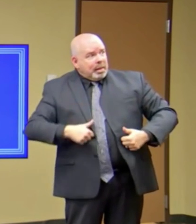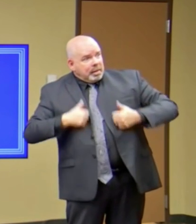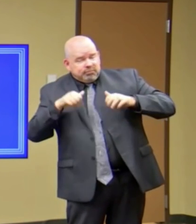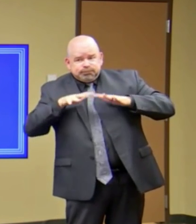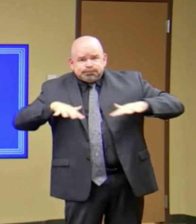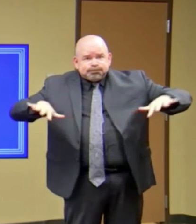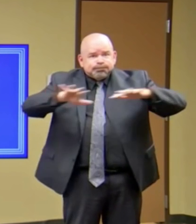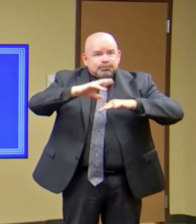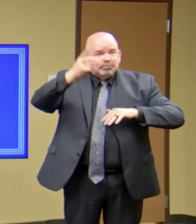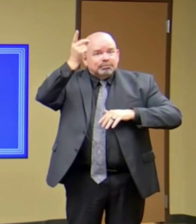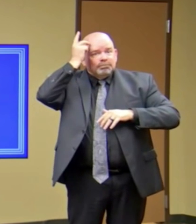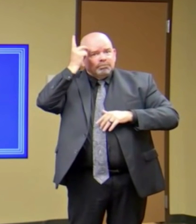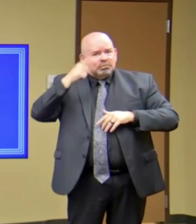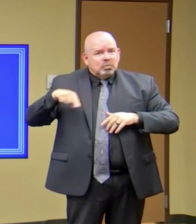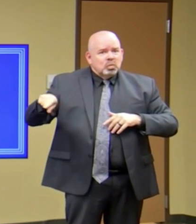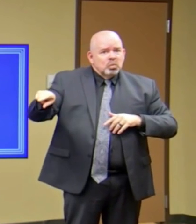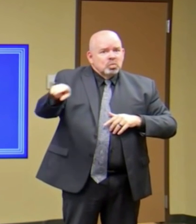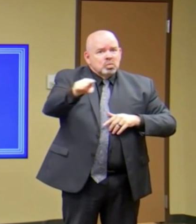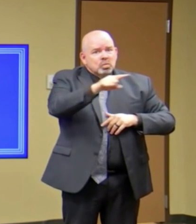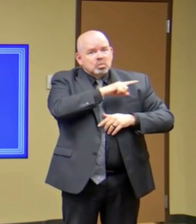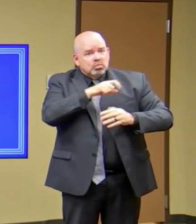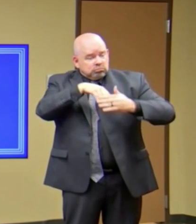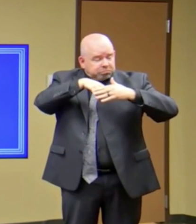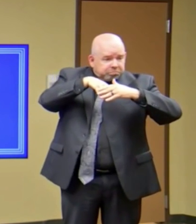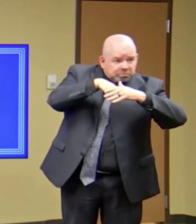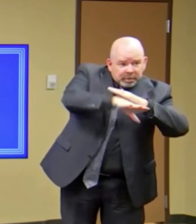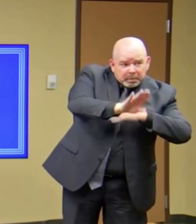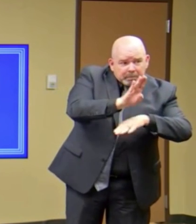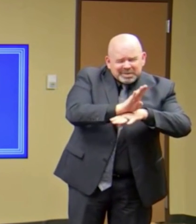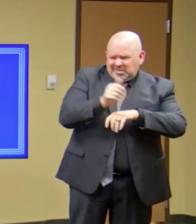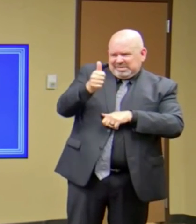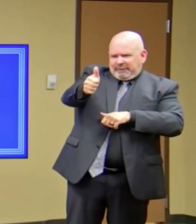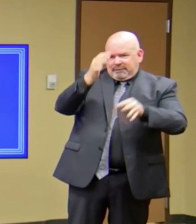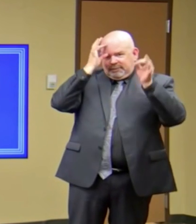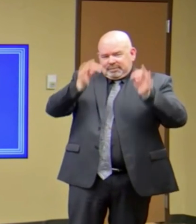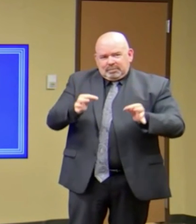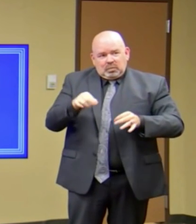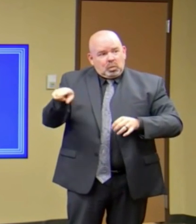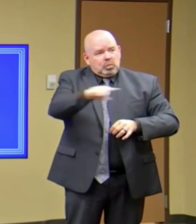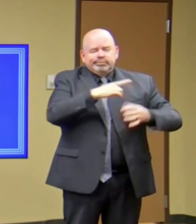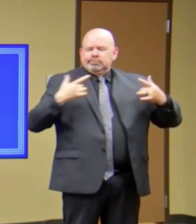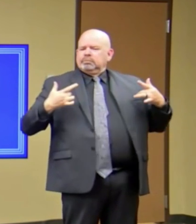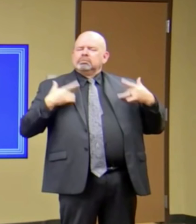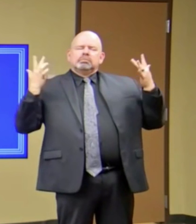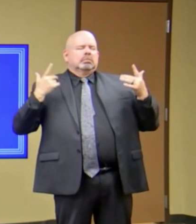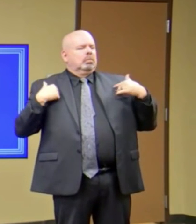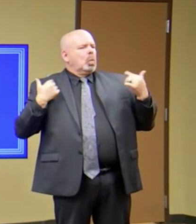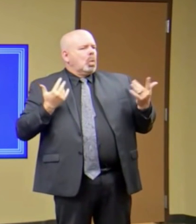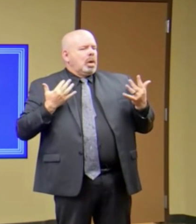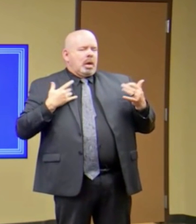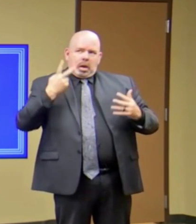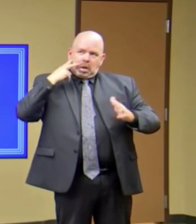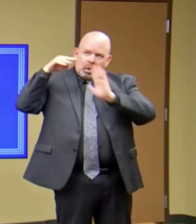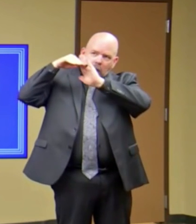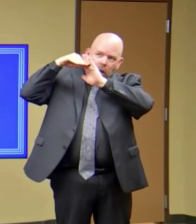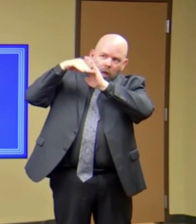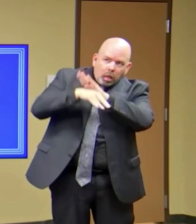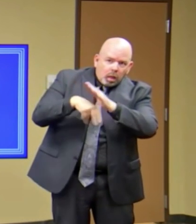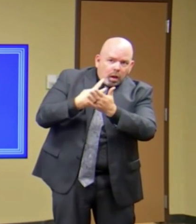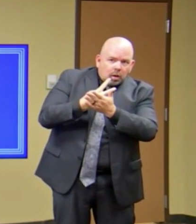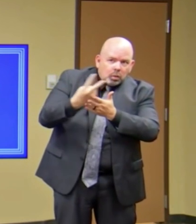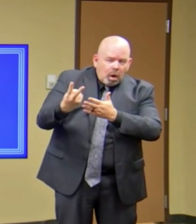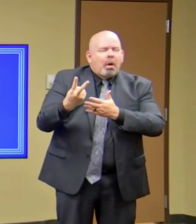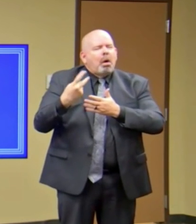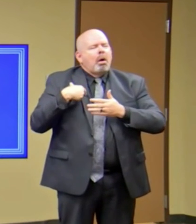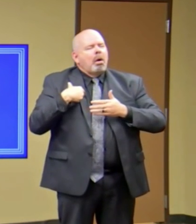that decision for yourself and for your family. And remember, it's not just for you as a, you know, maybe you're